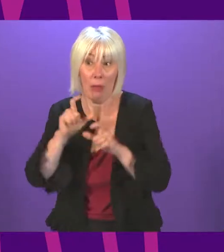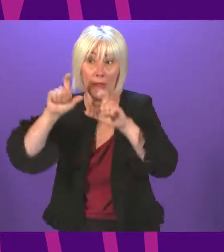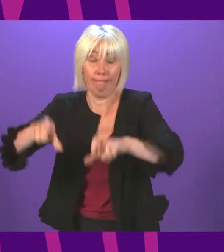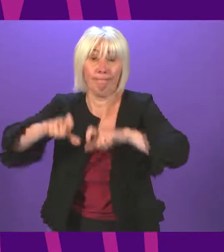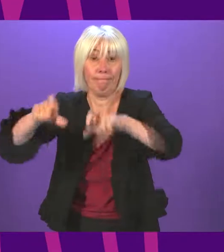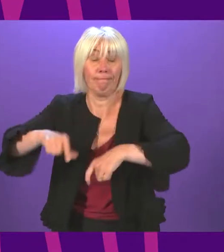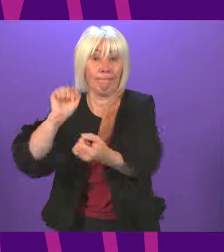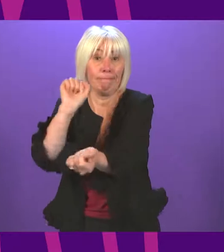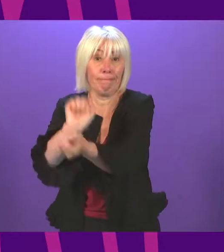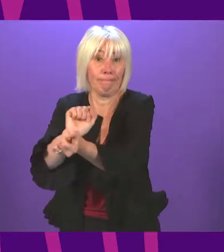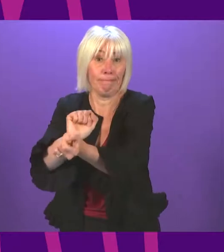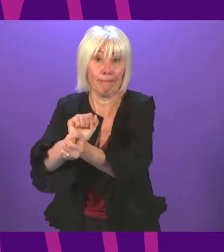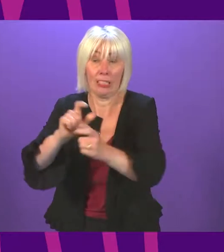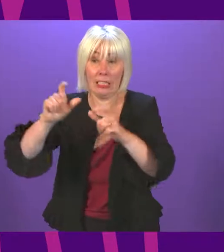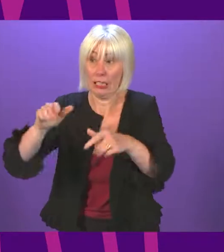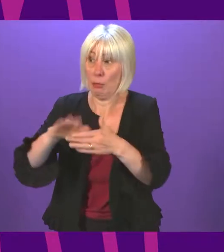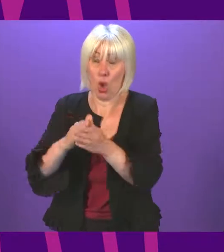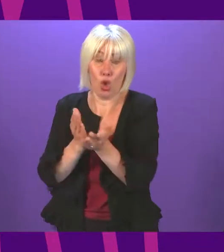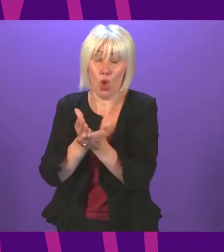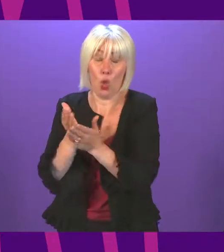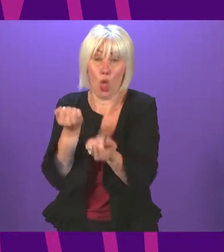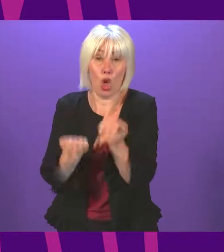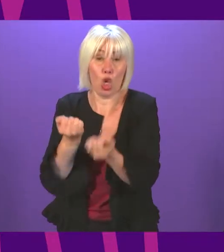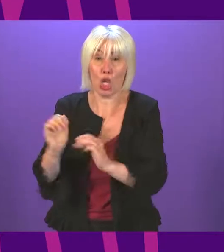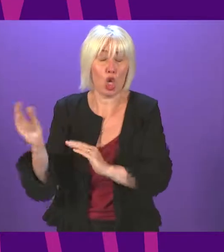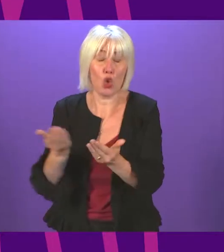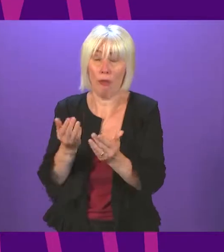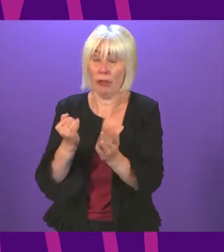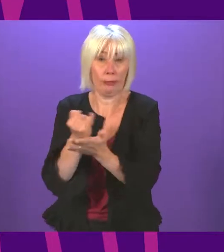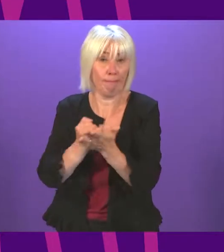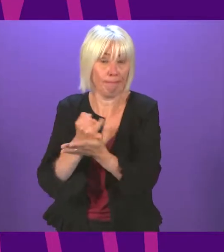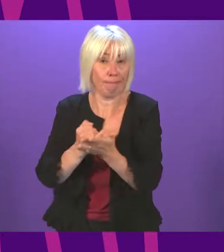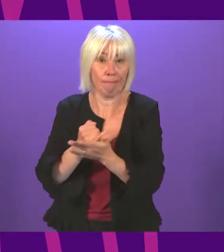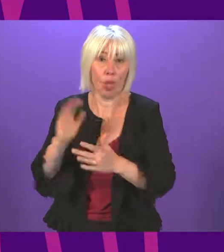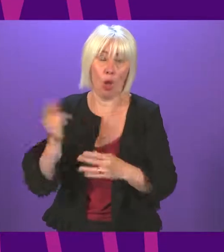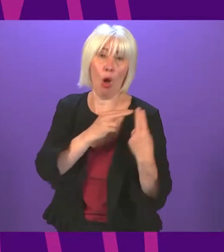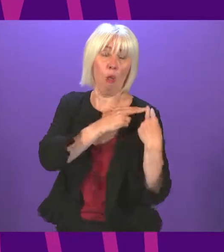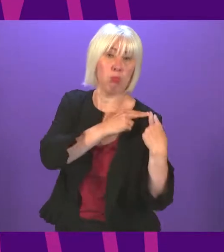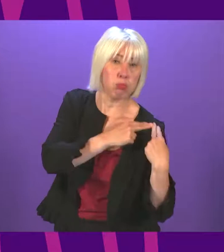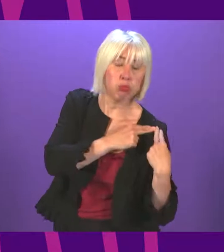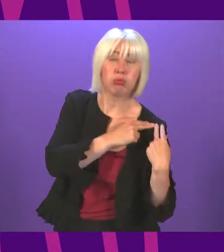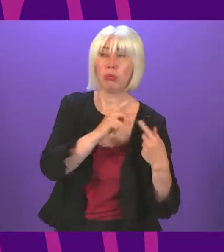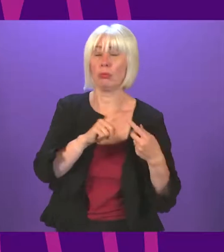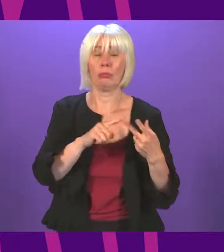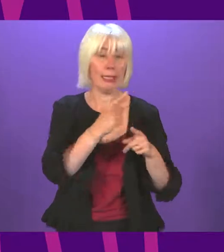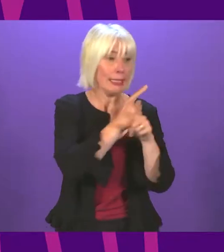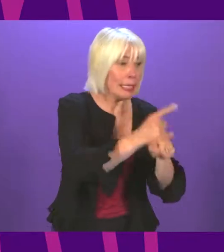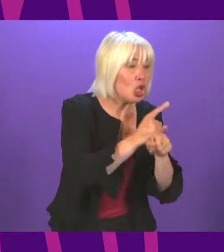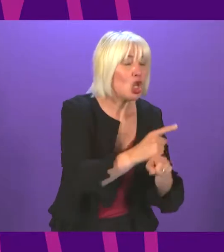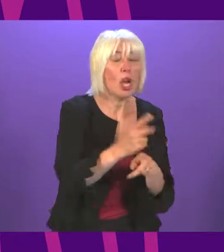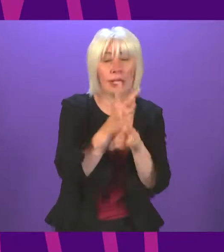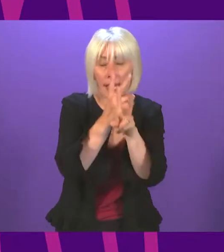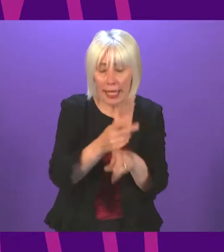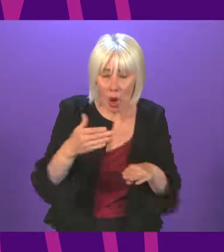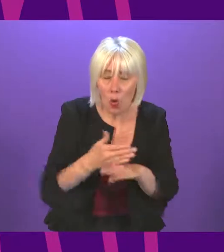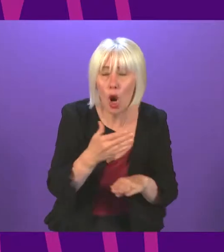remand for an extended period of time. All that pressure on our key workers, whether that be teachers, whether that be care workers,